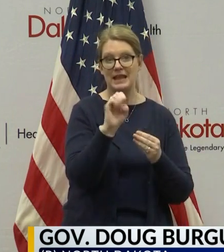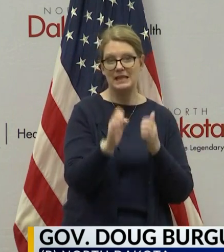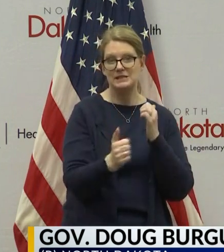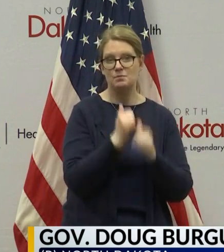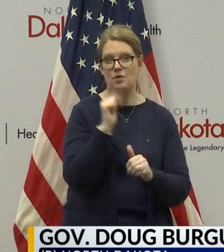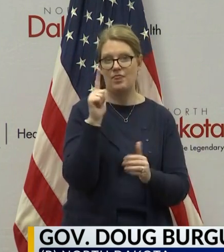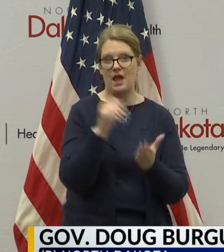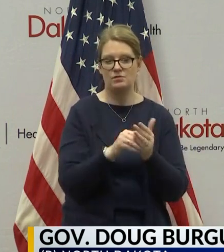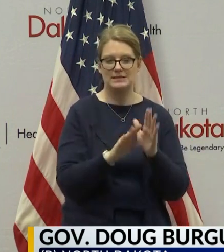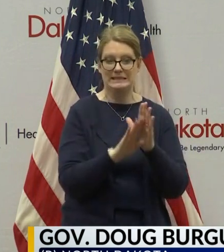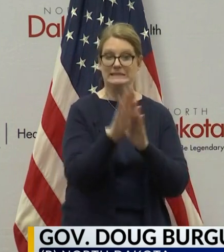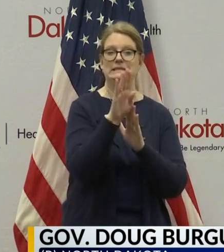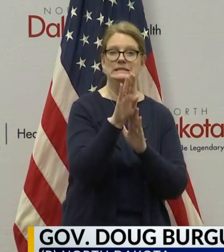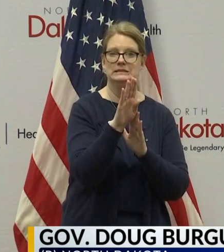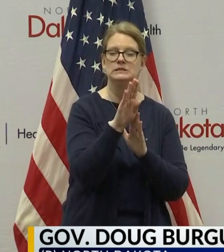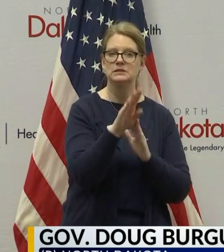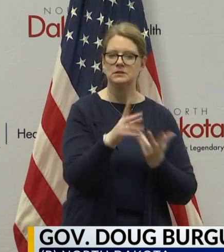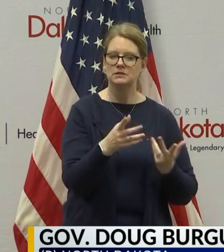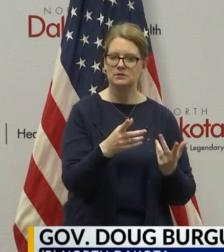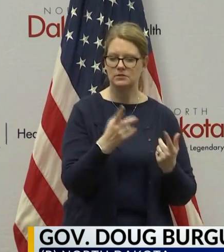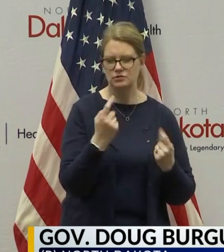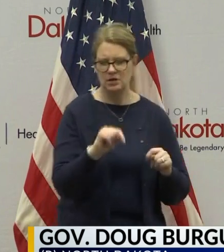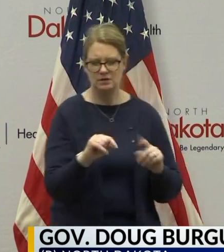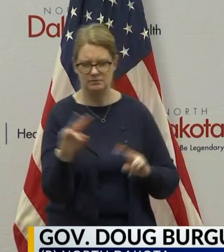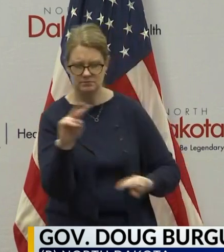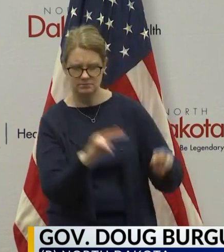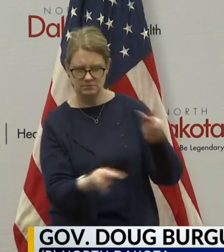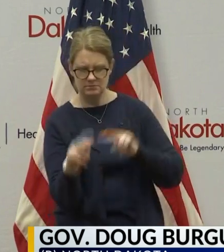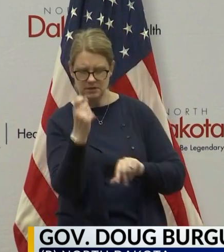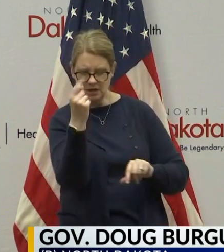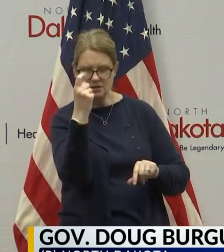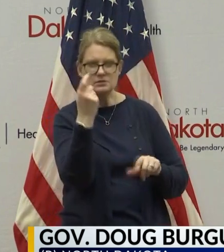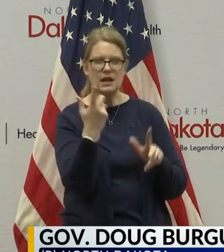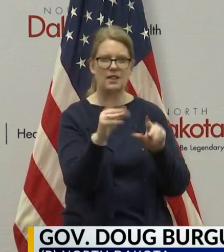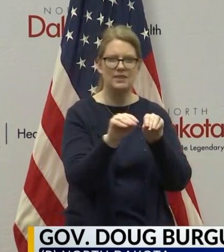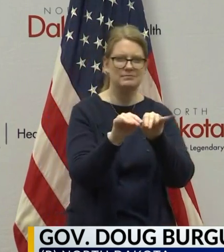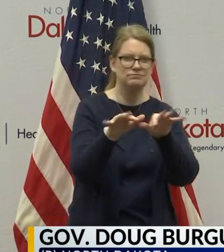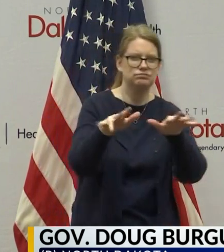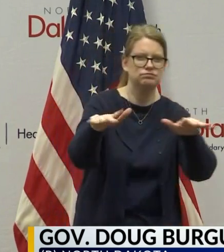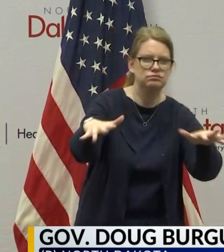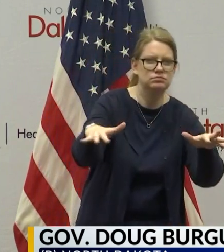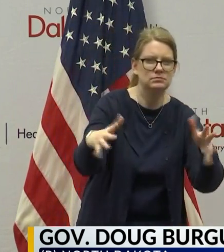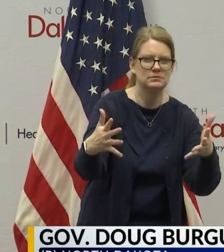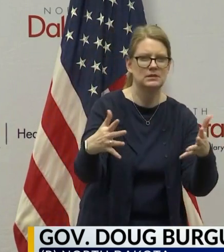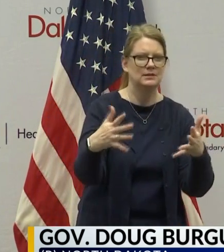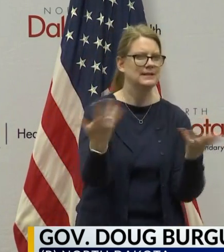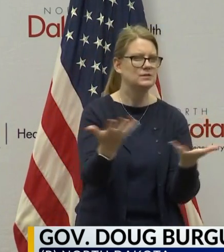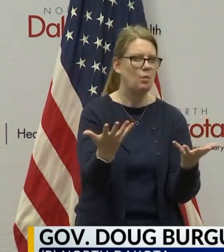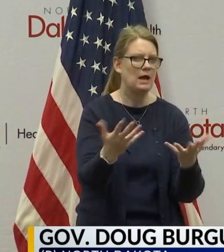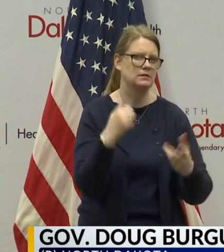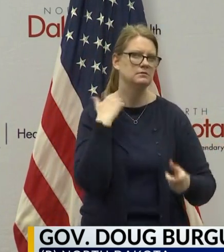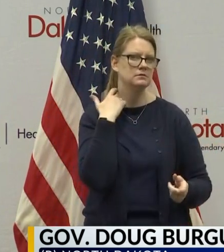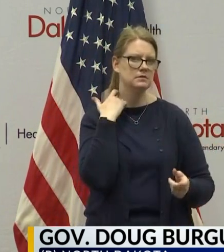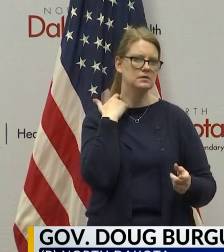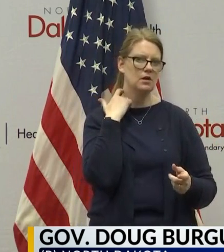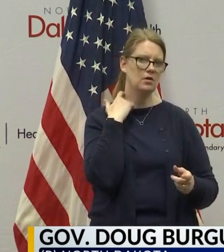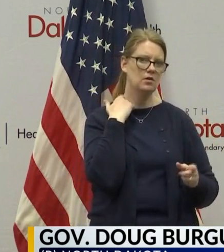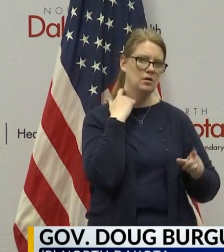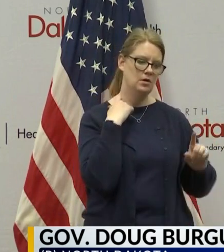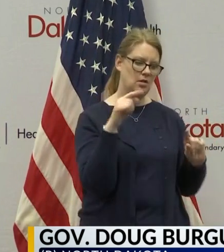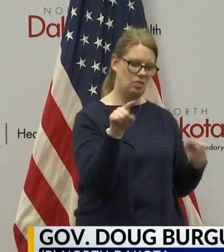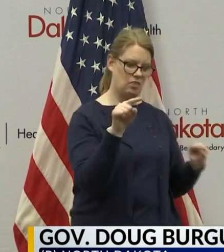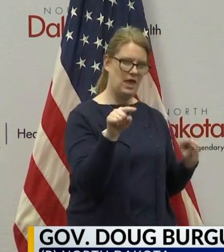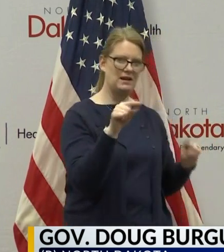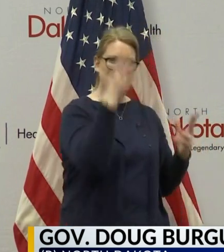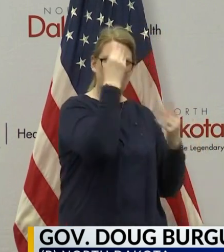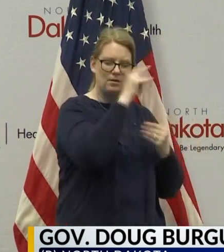thousand, again, that was us just trying to get understand maybe what the reach and the spread might have been there. So both of those will feed into our models